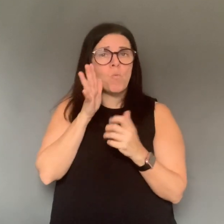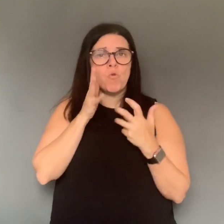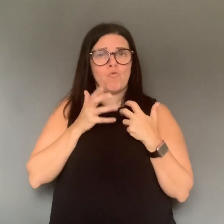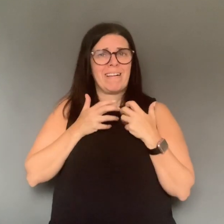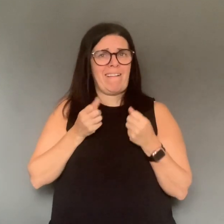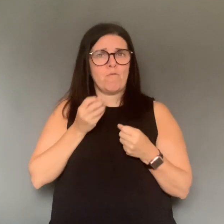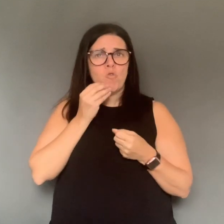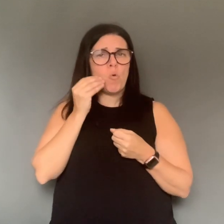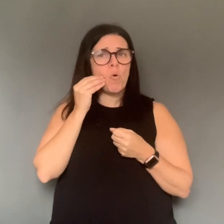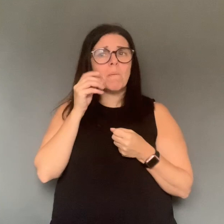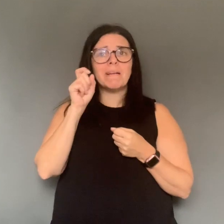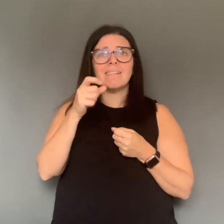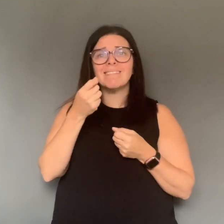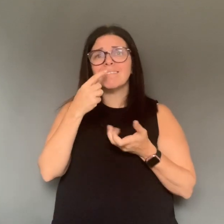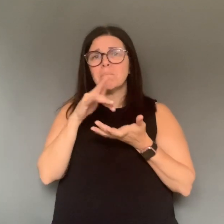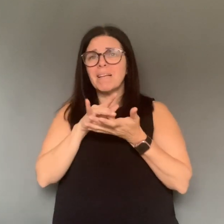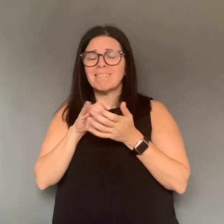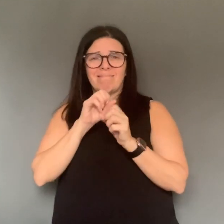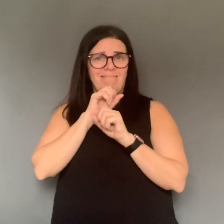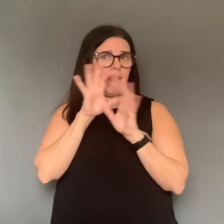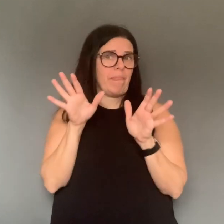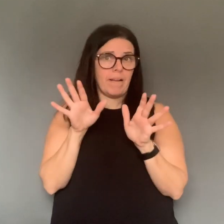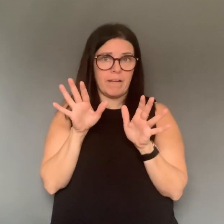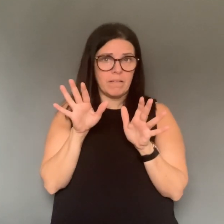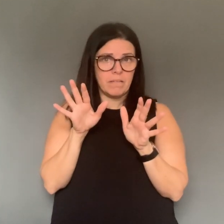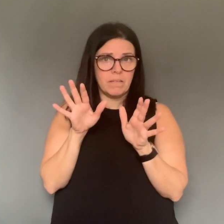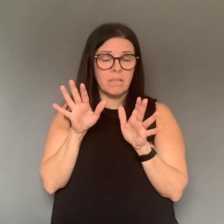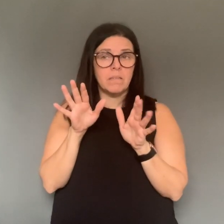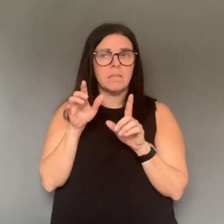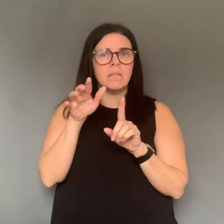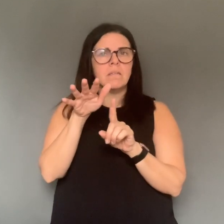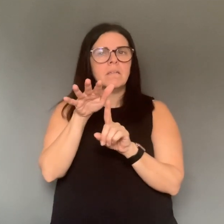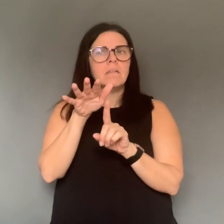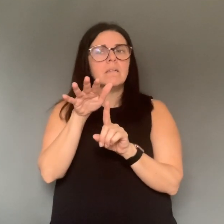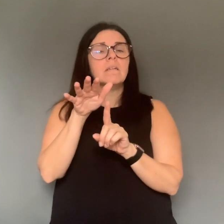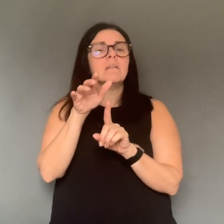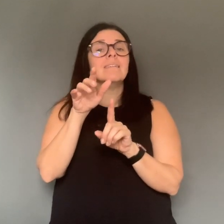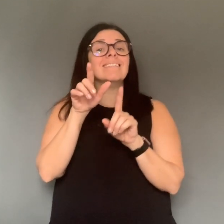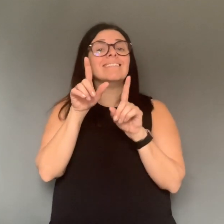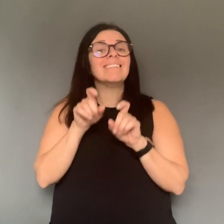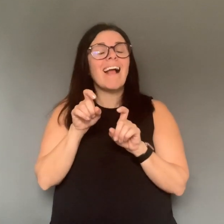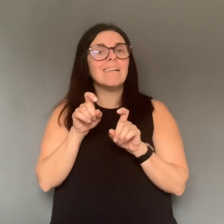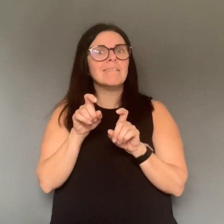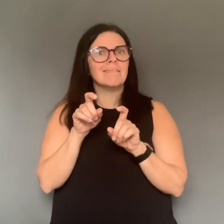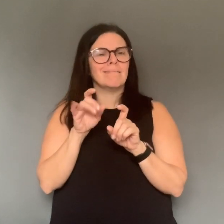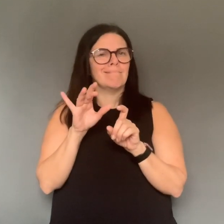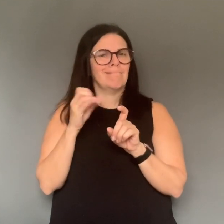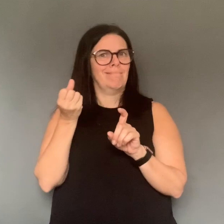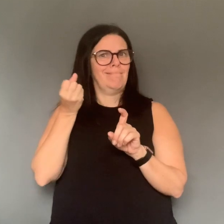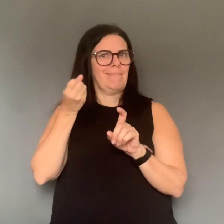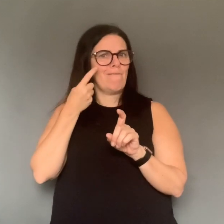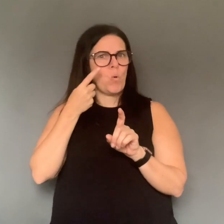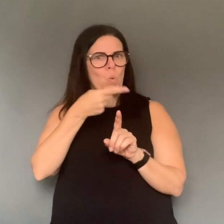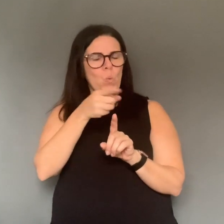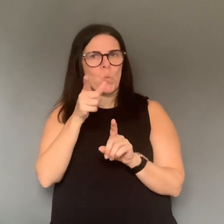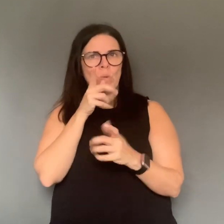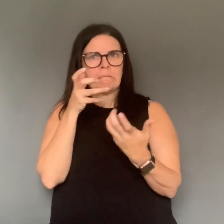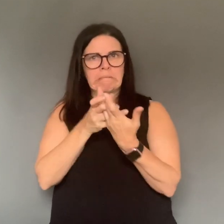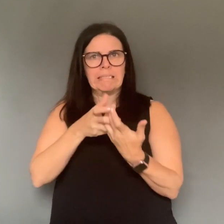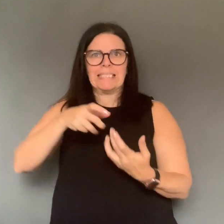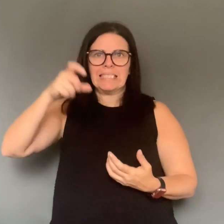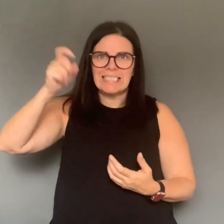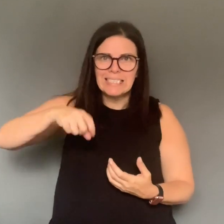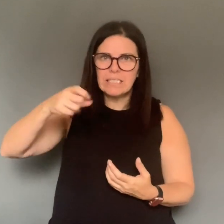most, 80% or more, people will recover on their own at their home, and they do not